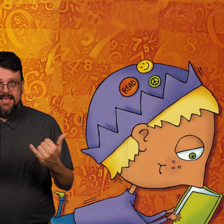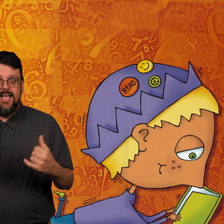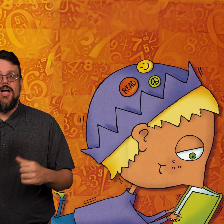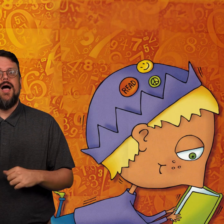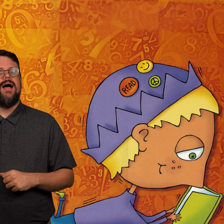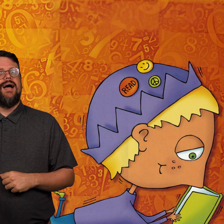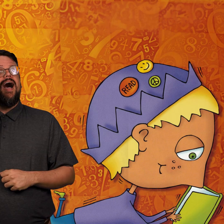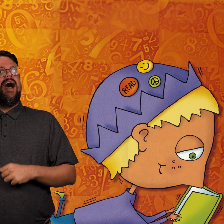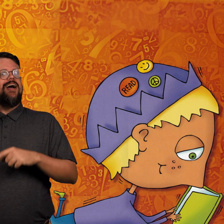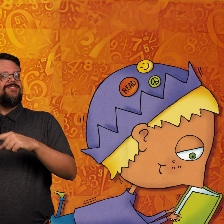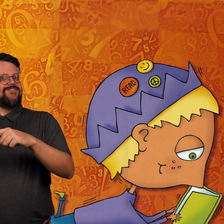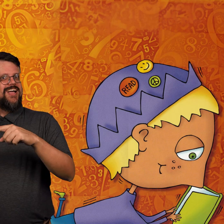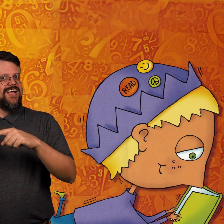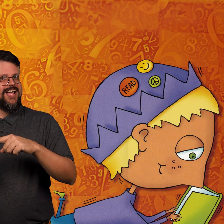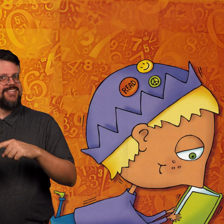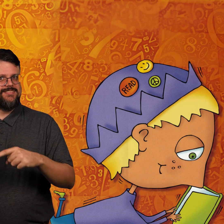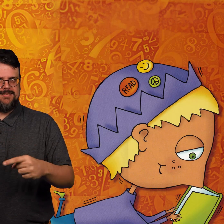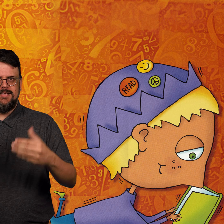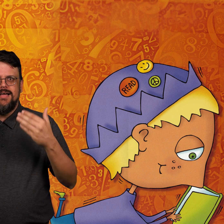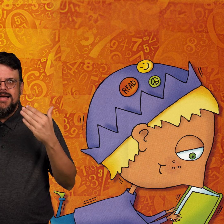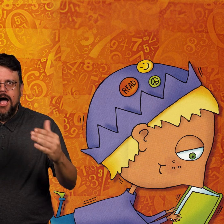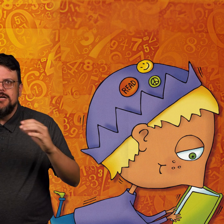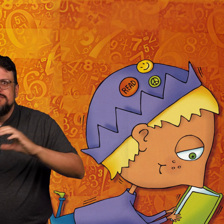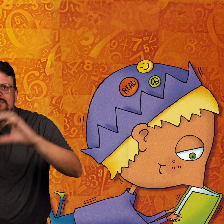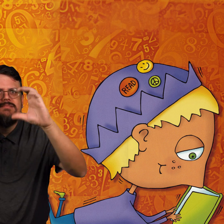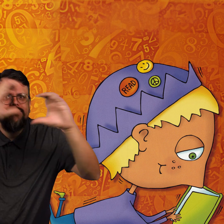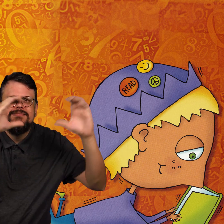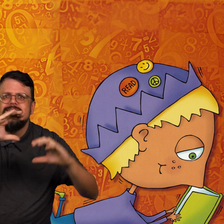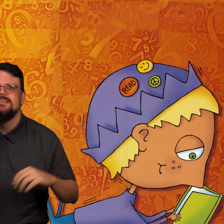Now that you know about fractions, start looking for them.